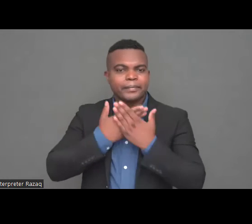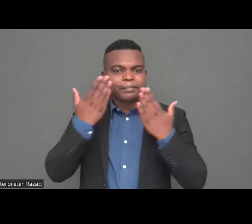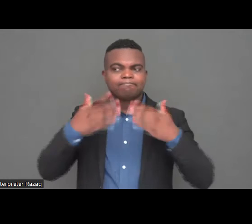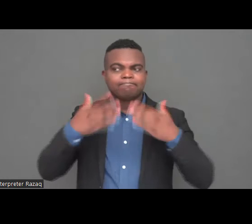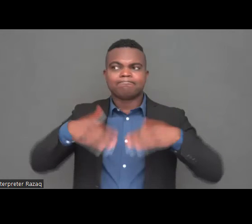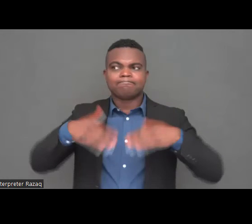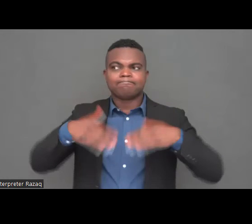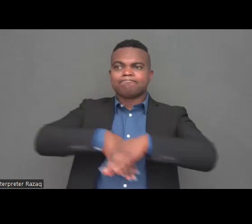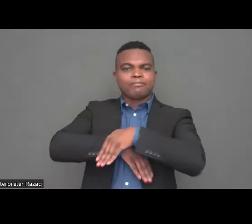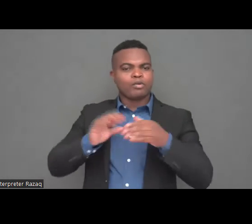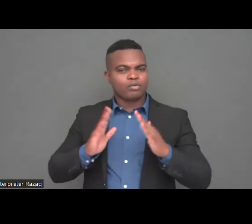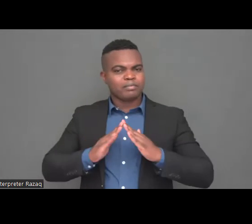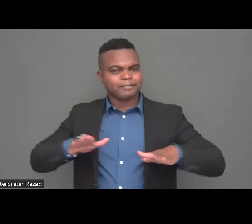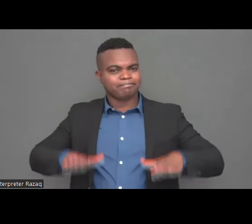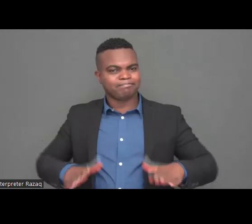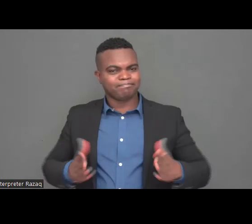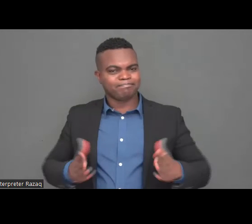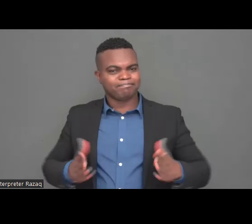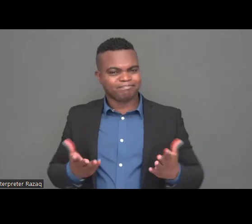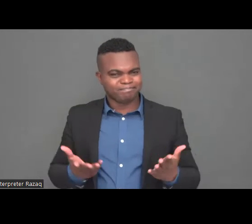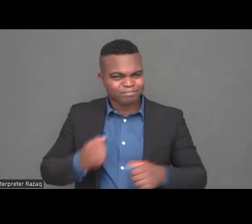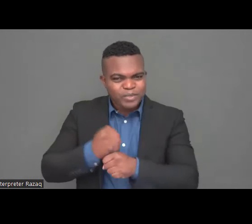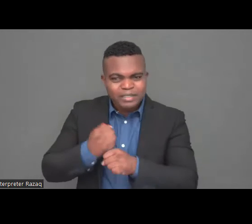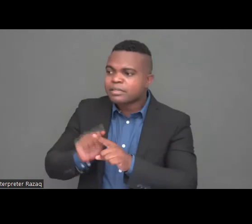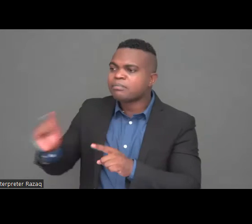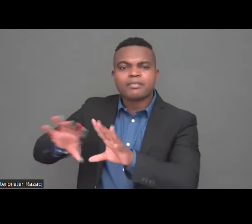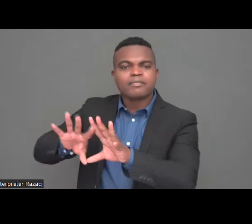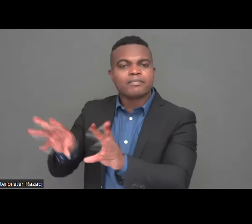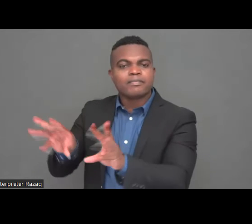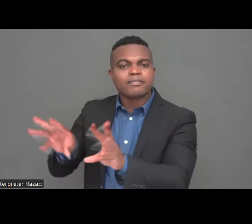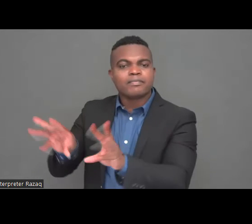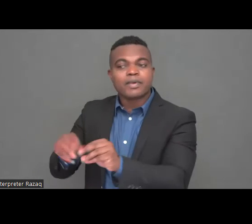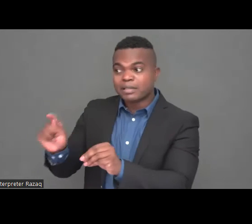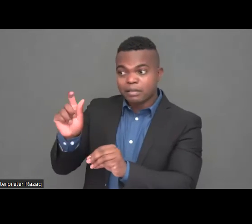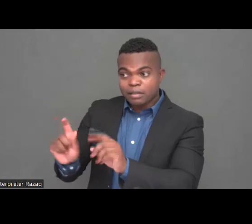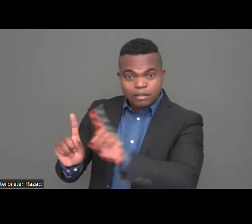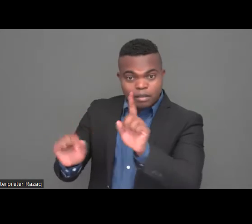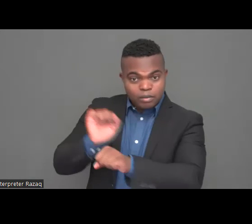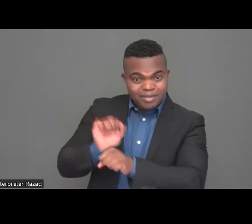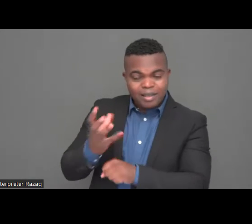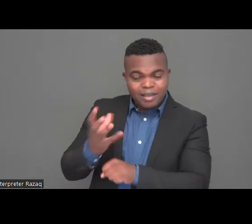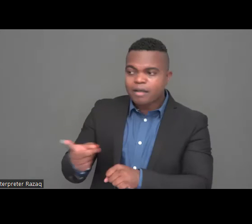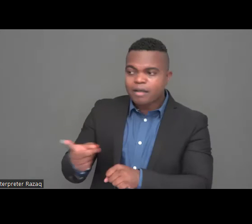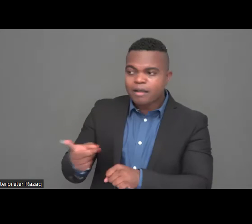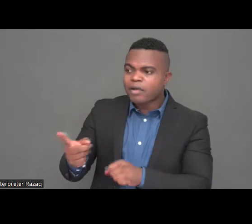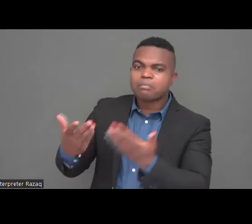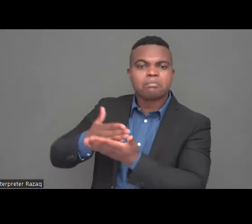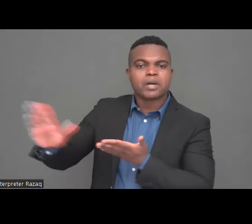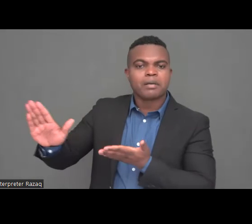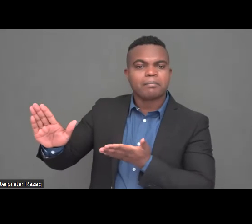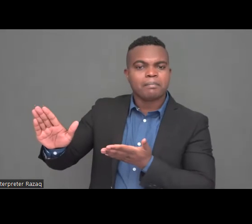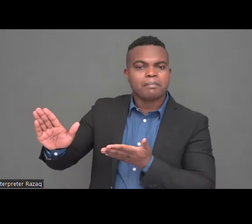And so we are grateful to Inclusion Europe network. We are grateful to